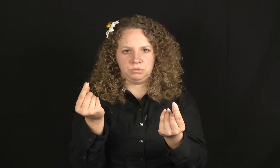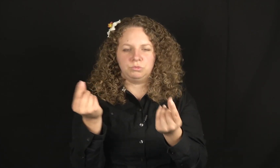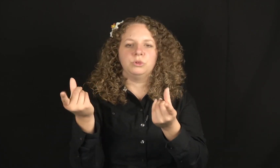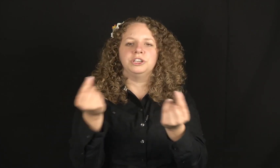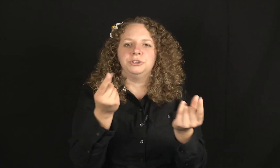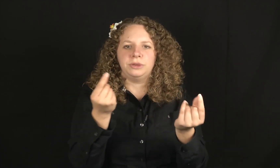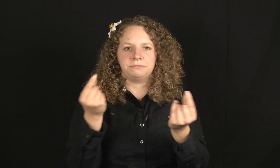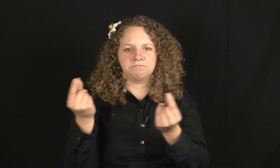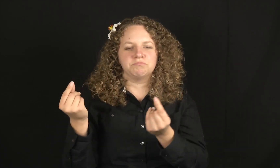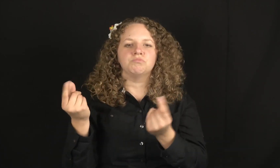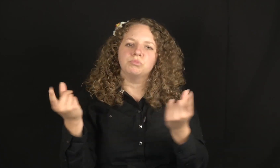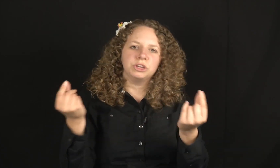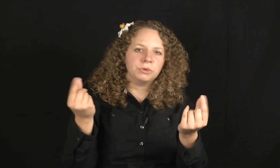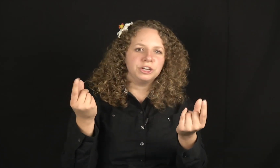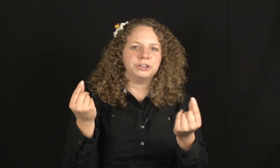What are you doing? What do you want to do? you.